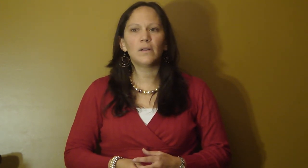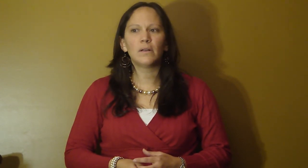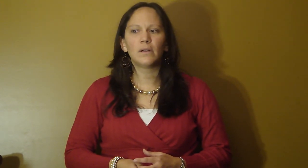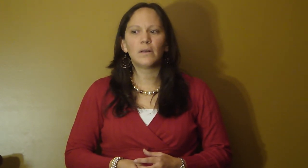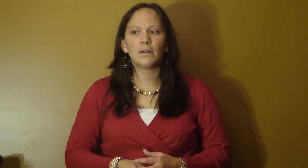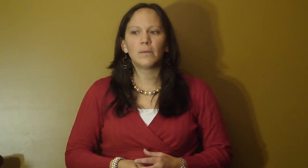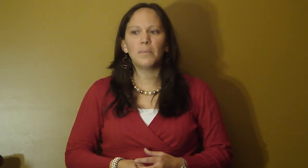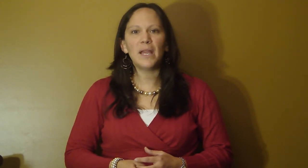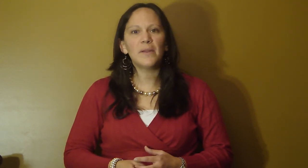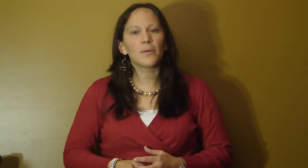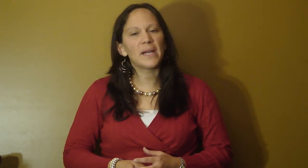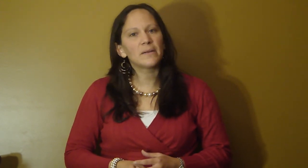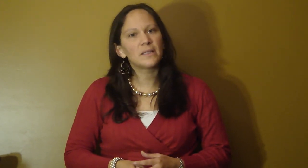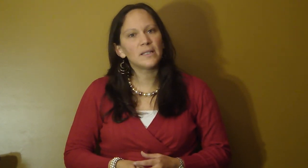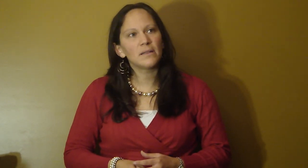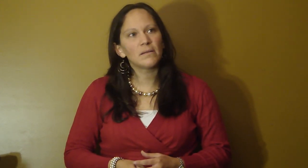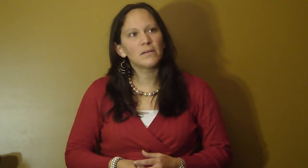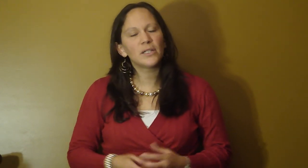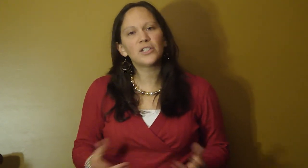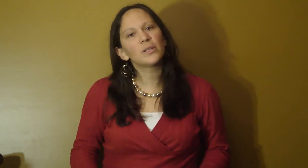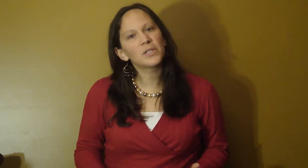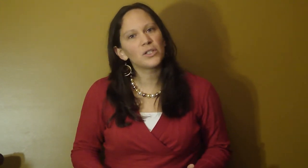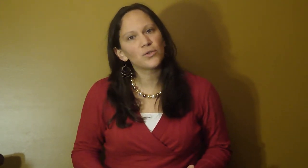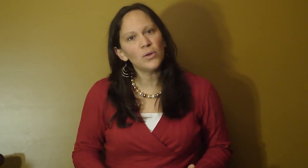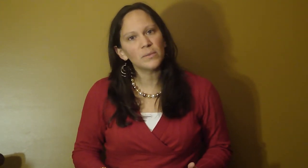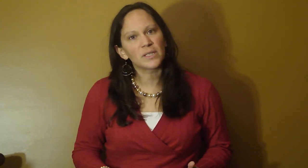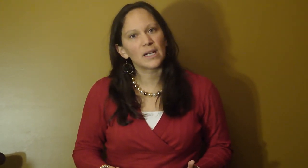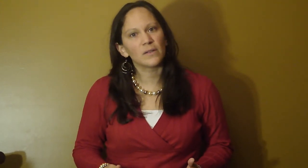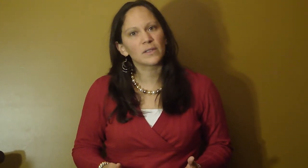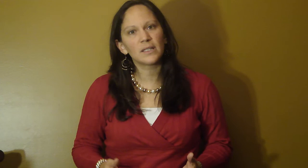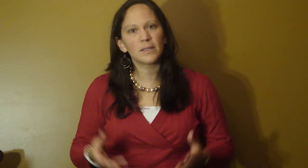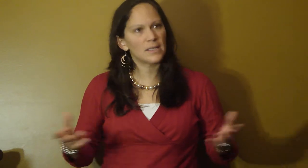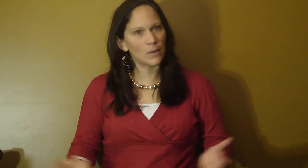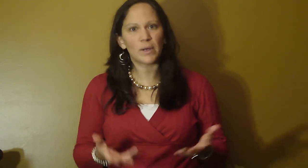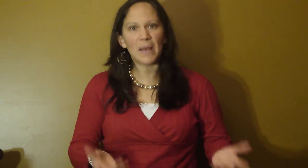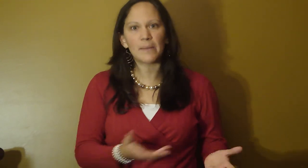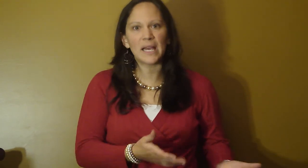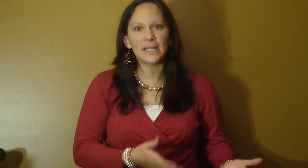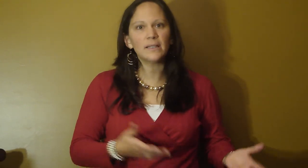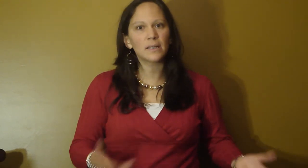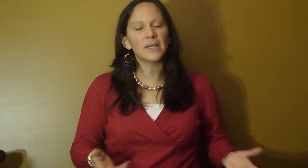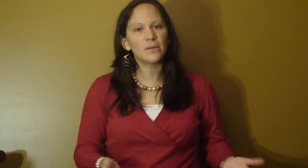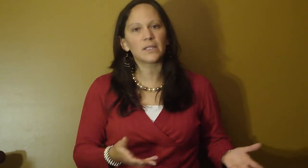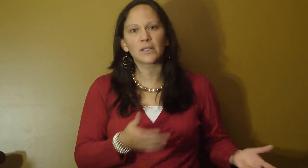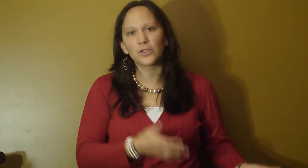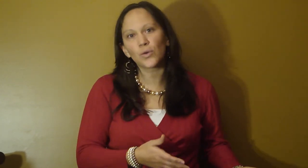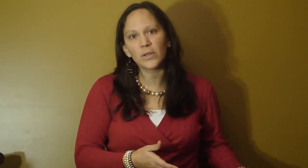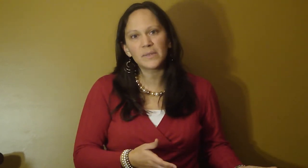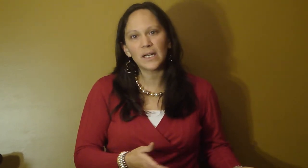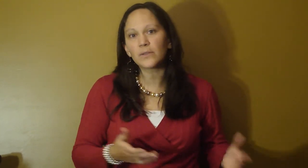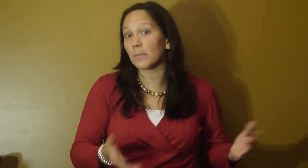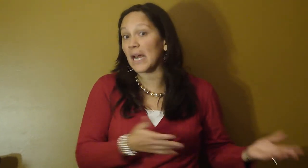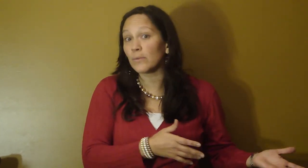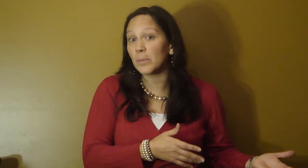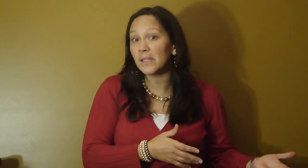well, maybe their parents didn't teach them to control themselves. Because isn't that what a bad man is? Somebody who doesn't control themselves or a bad woman?